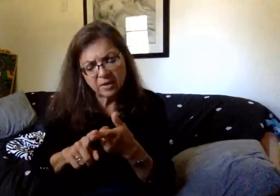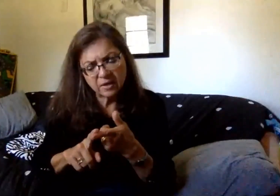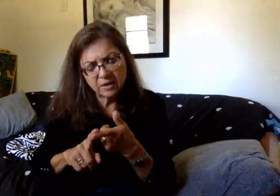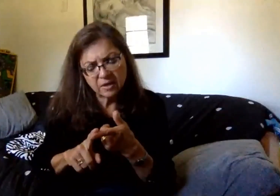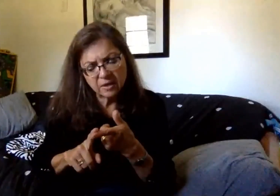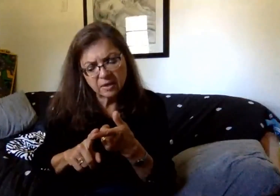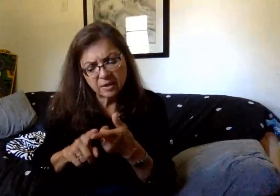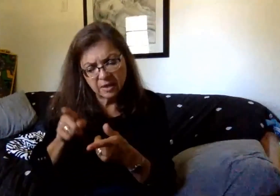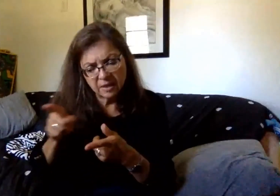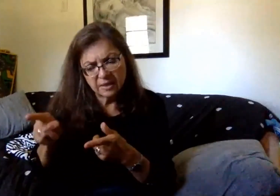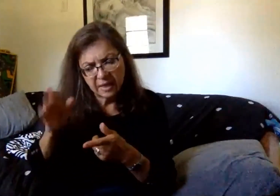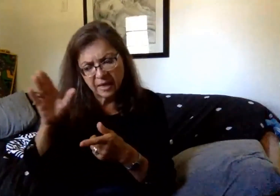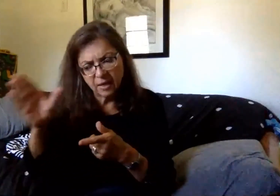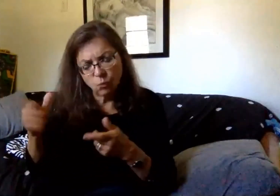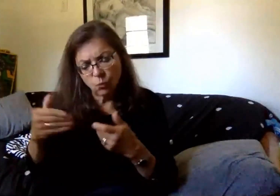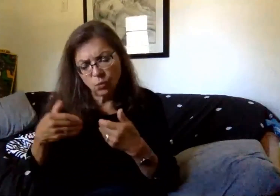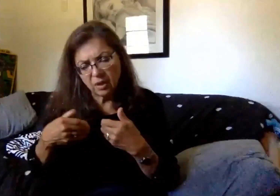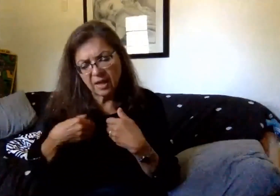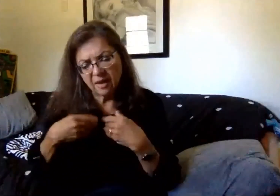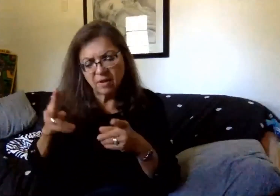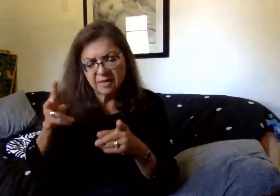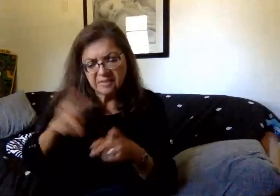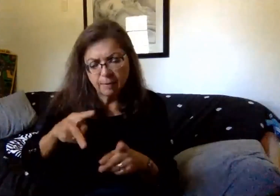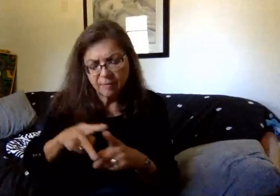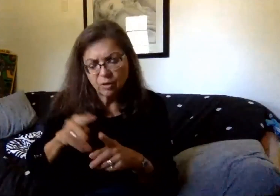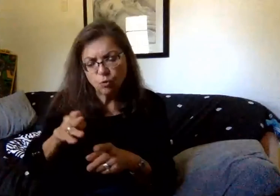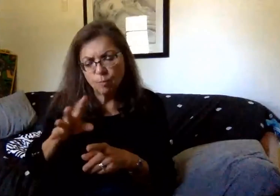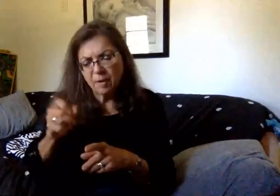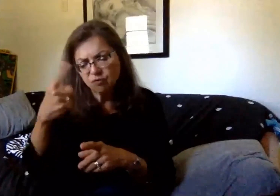she be assigned to a bus route in case of emergencies?